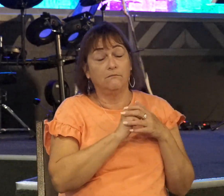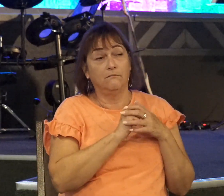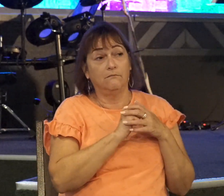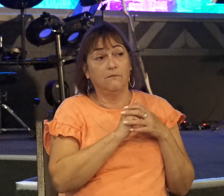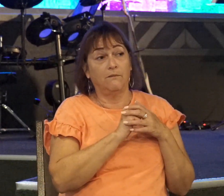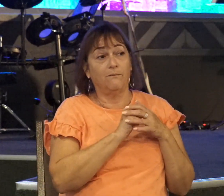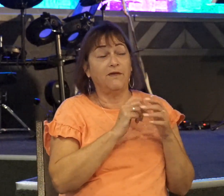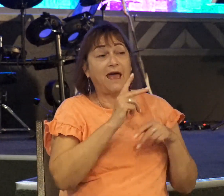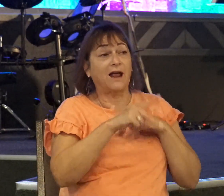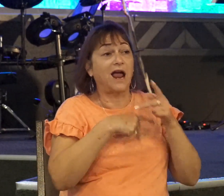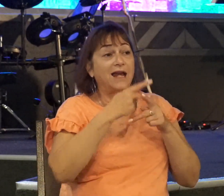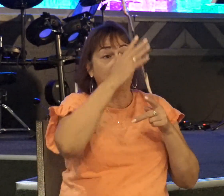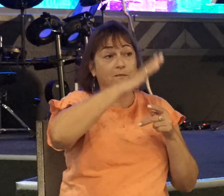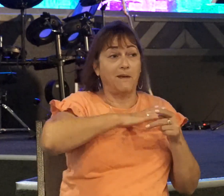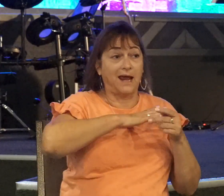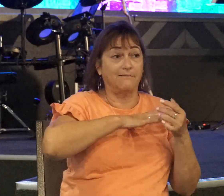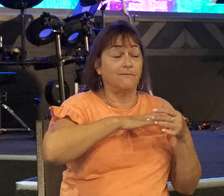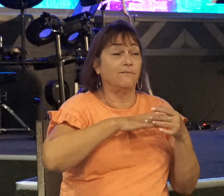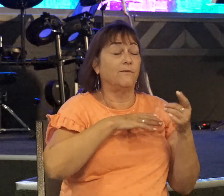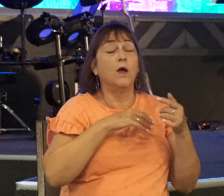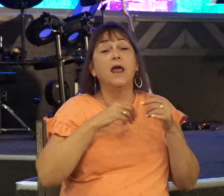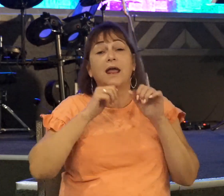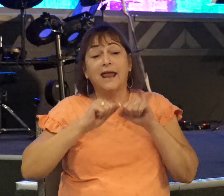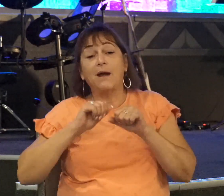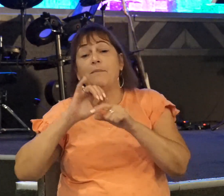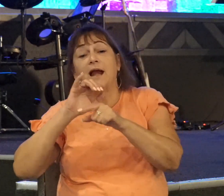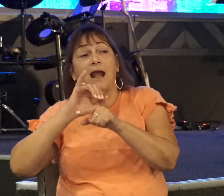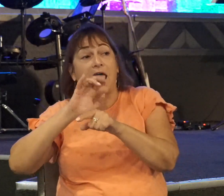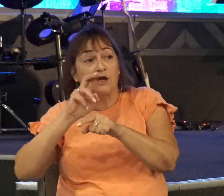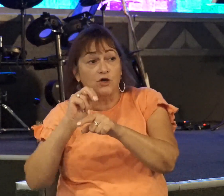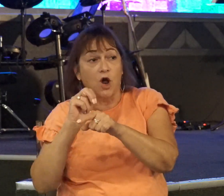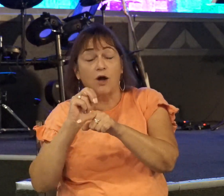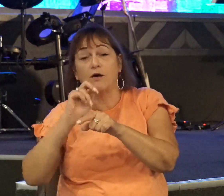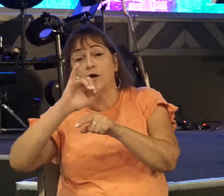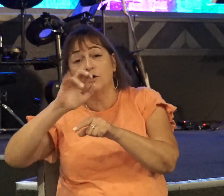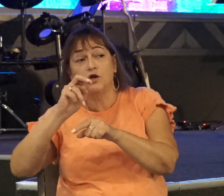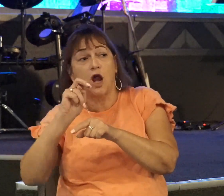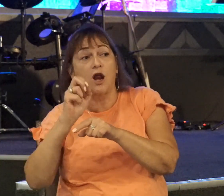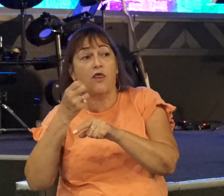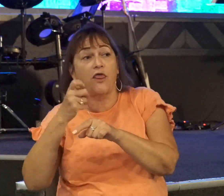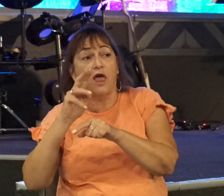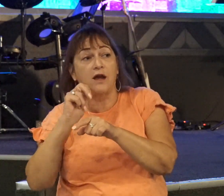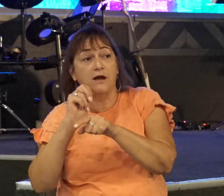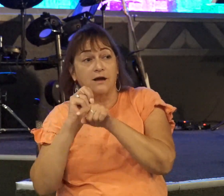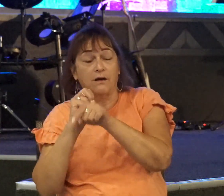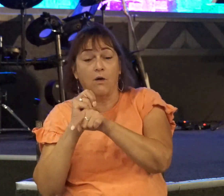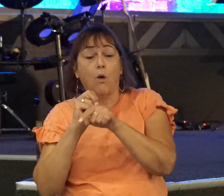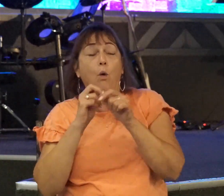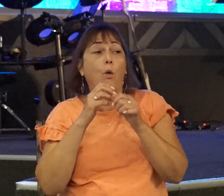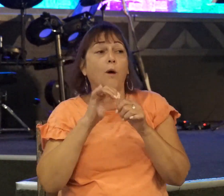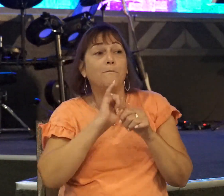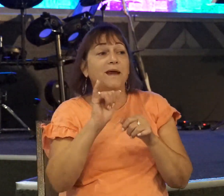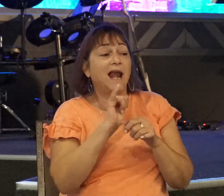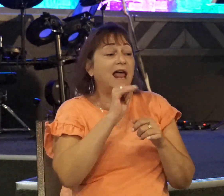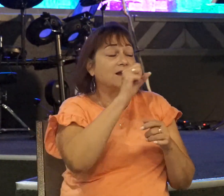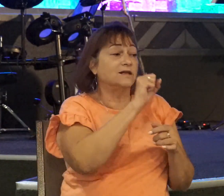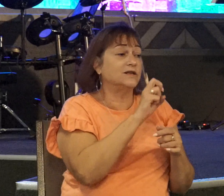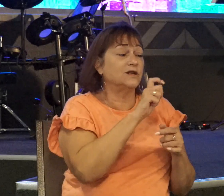We can be Jonathans or we can be Saul's. We can be content just sitting and doing